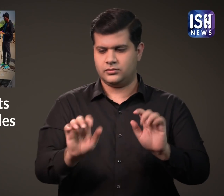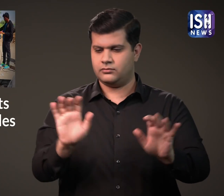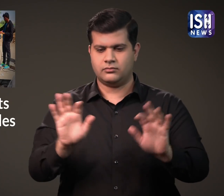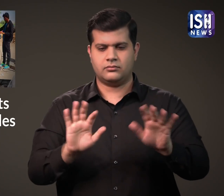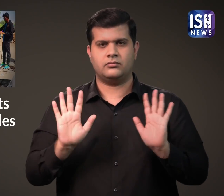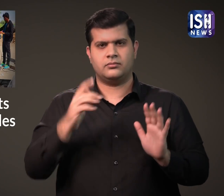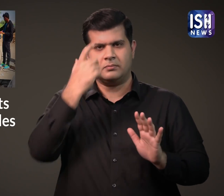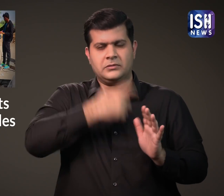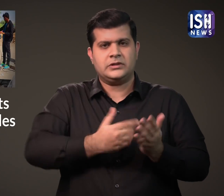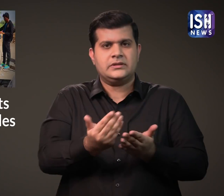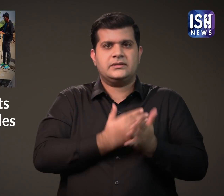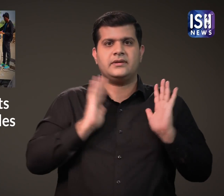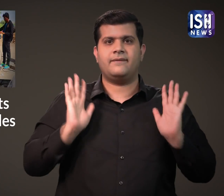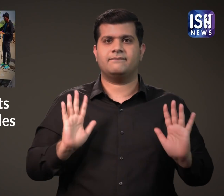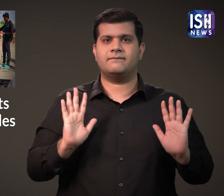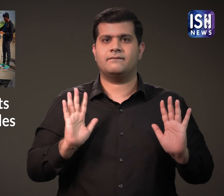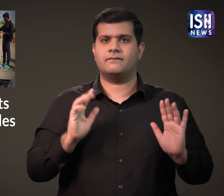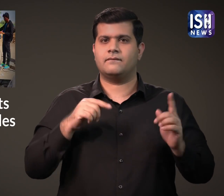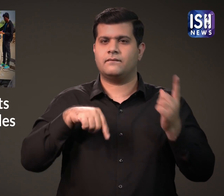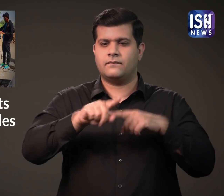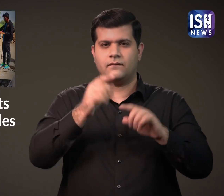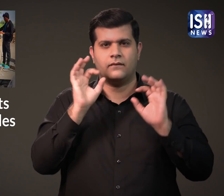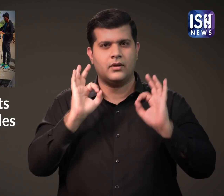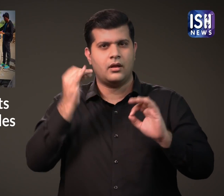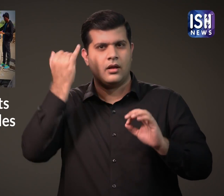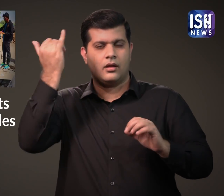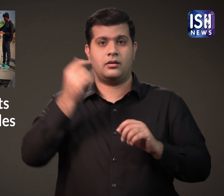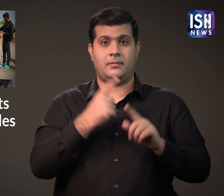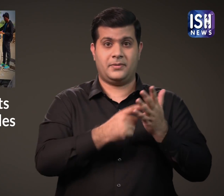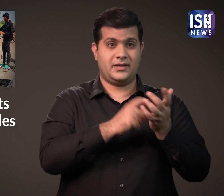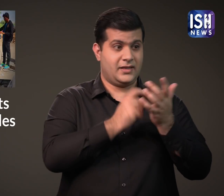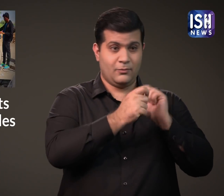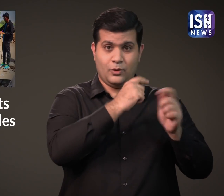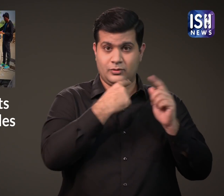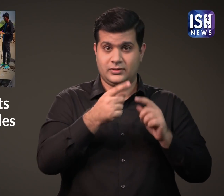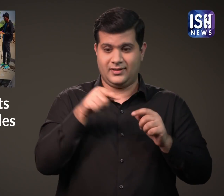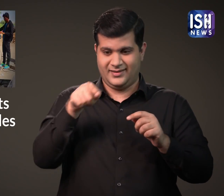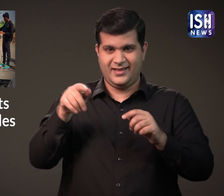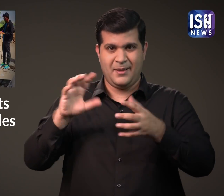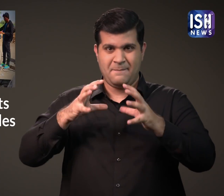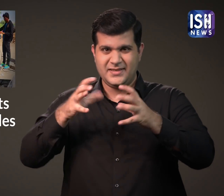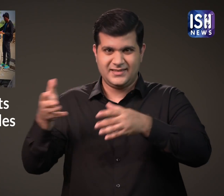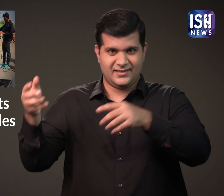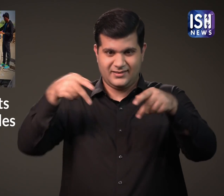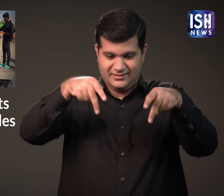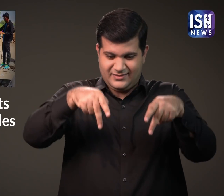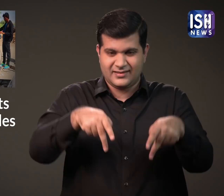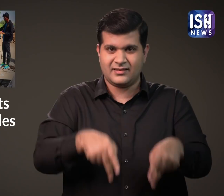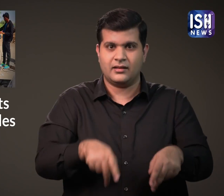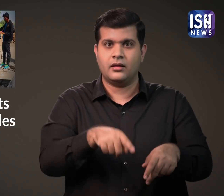The operator just gives the commands. The operator said that these robots are waterproof.